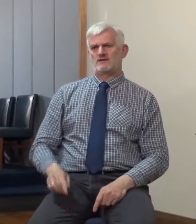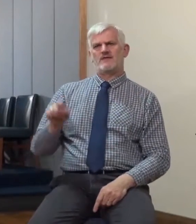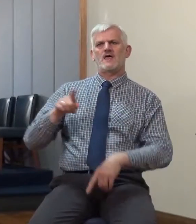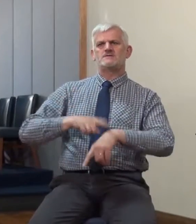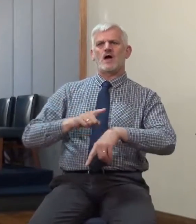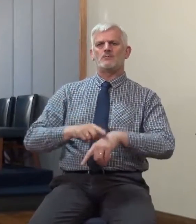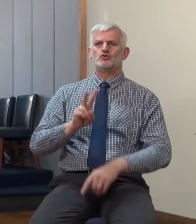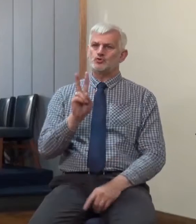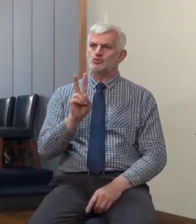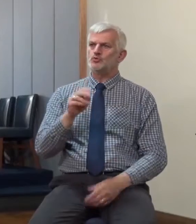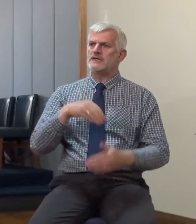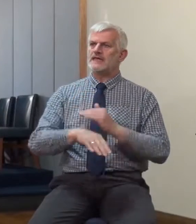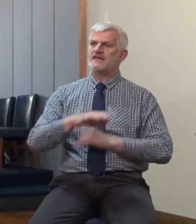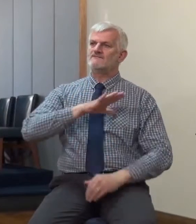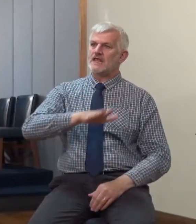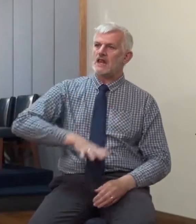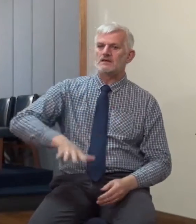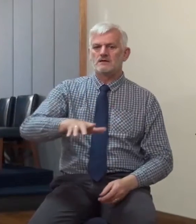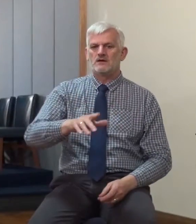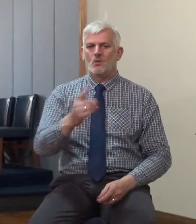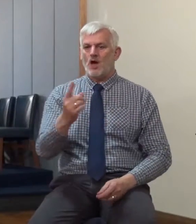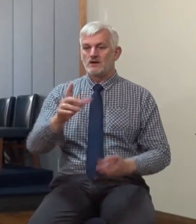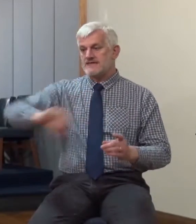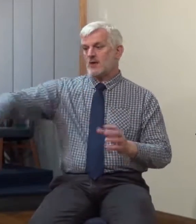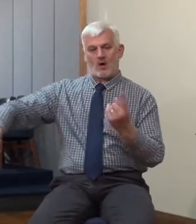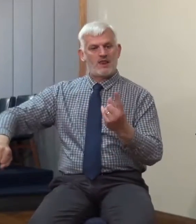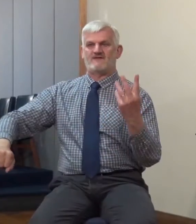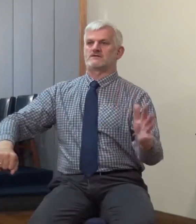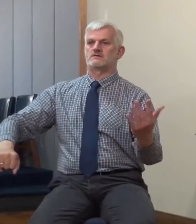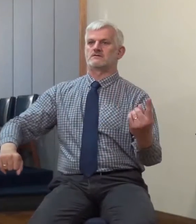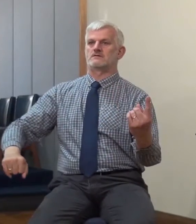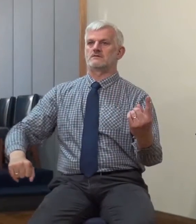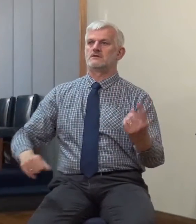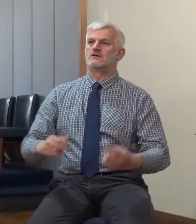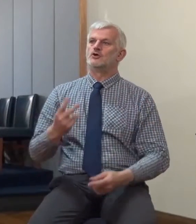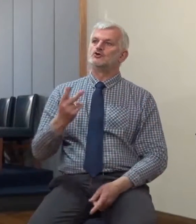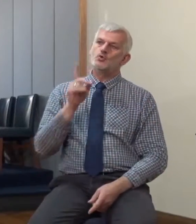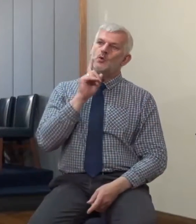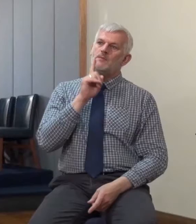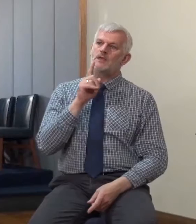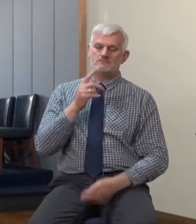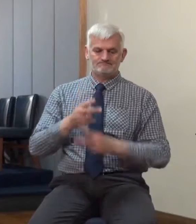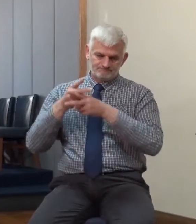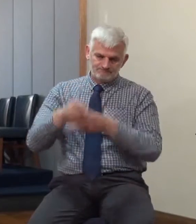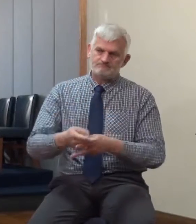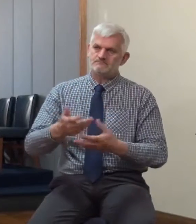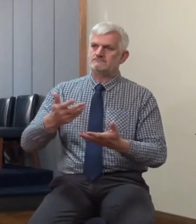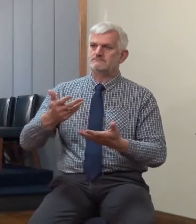one shall be taken, and the other left. Two women shall be grinding at the mill, one shall be